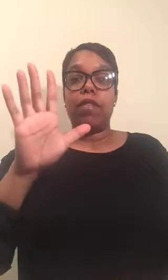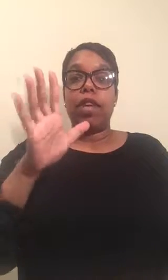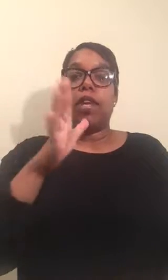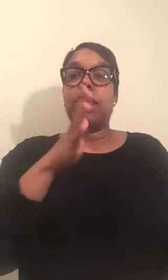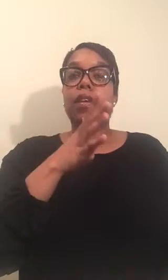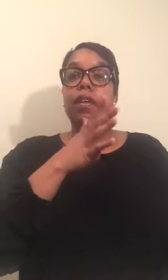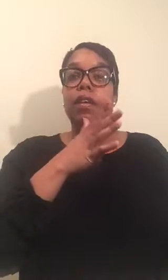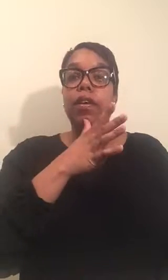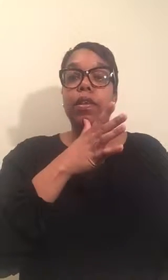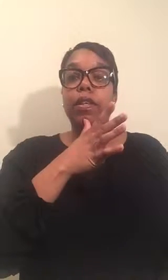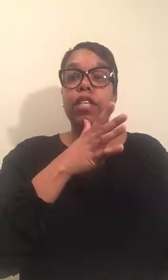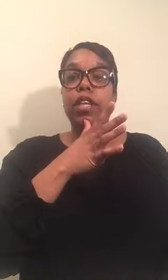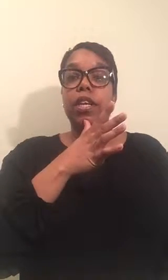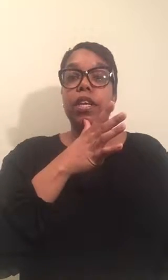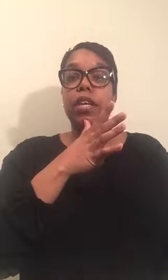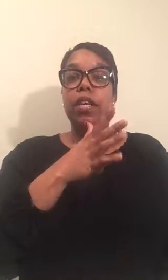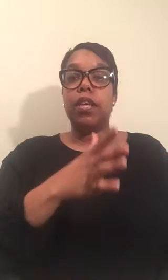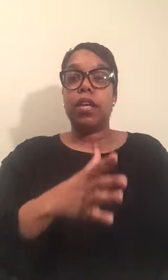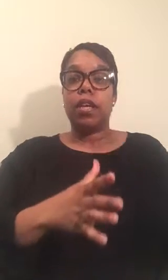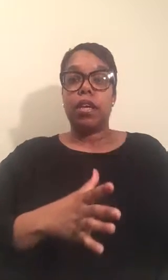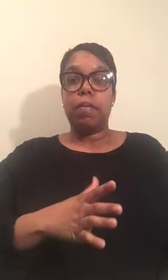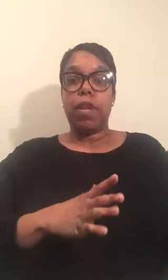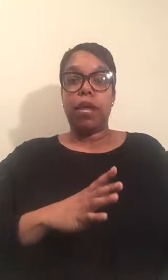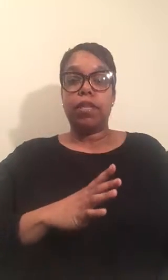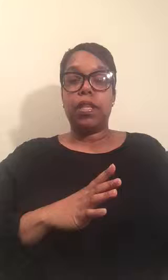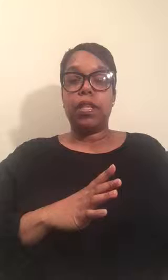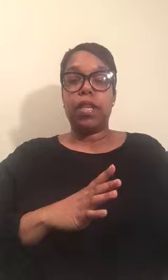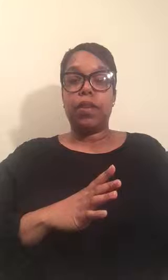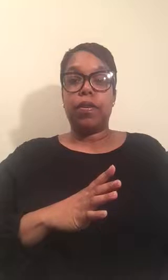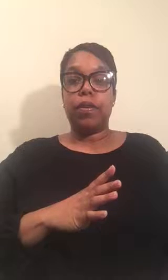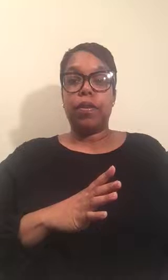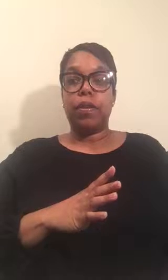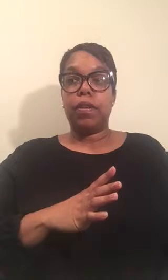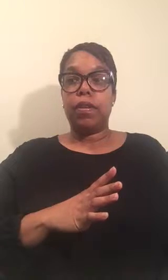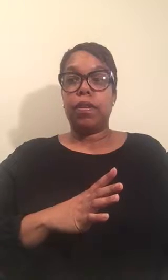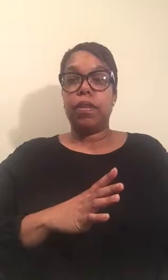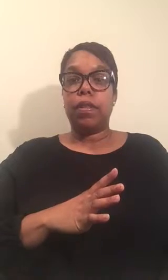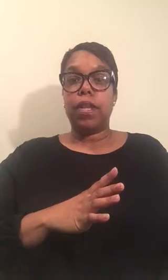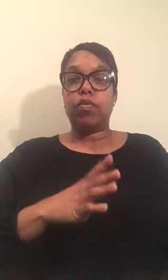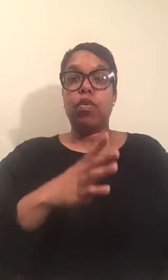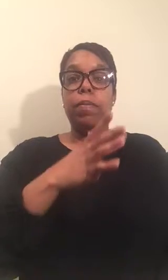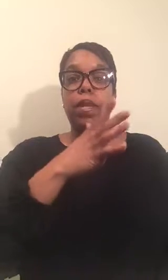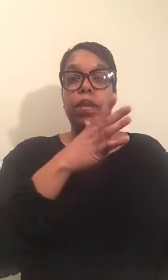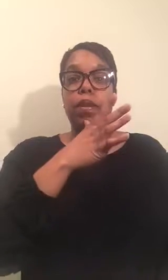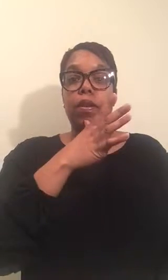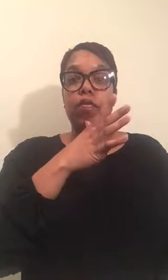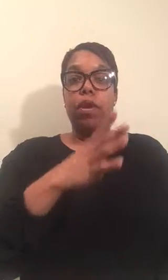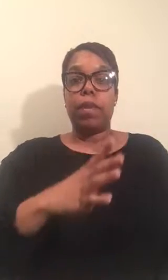hand. On the chin. Come down to the center. That's woman. Woman.